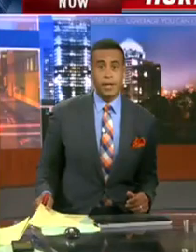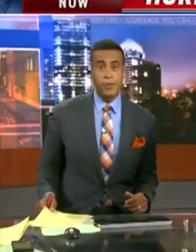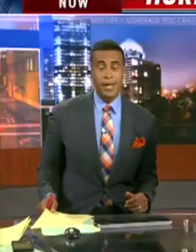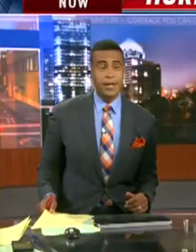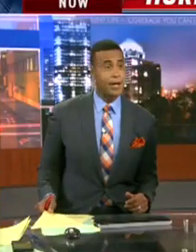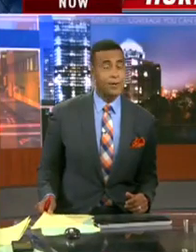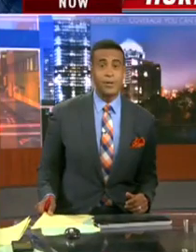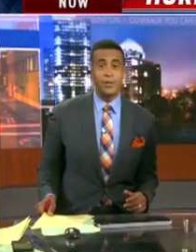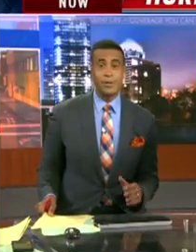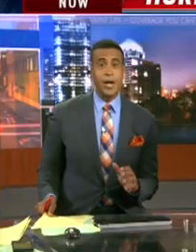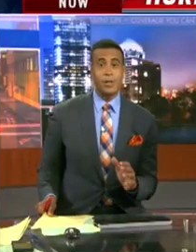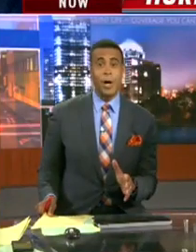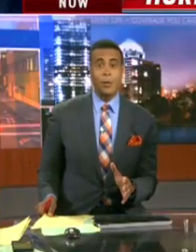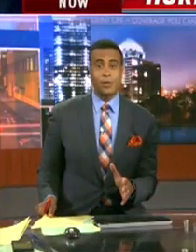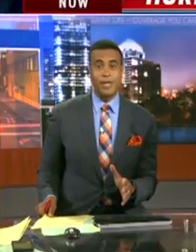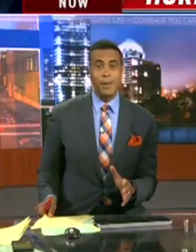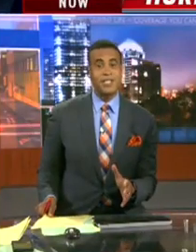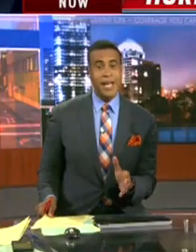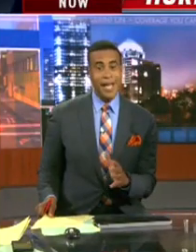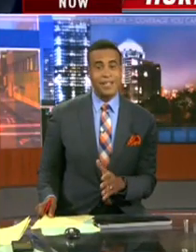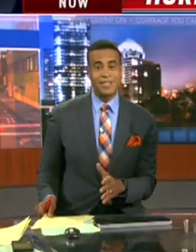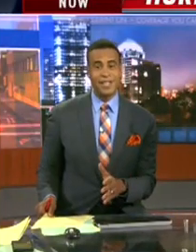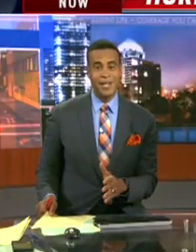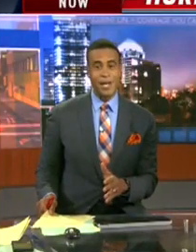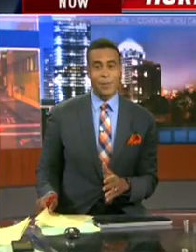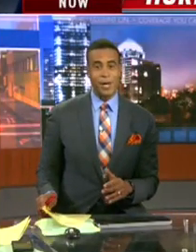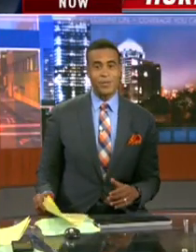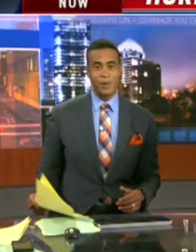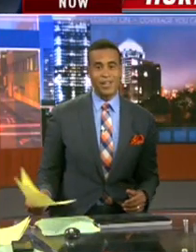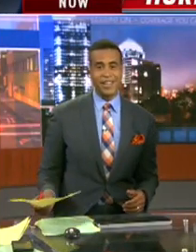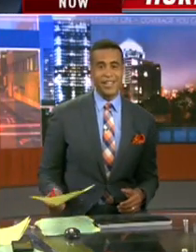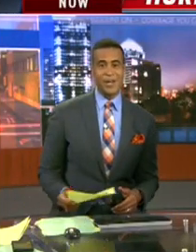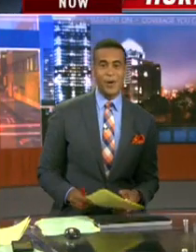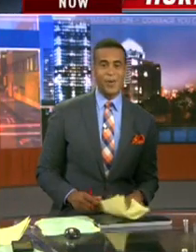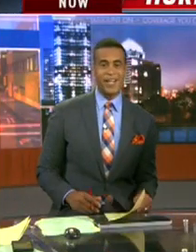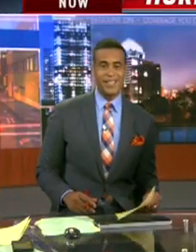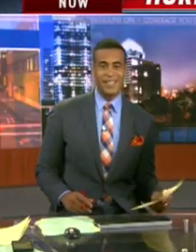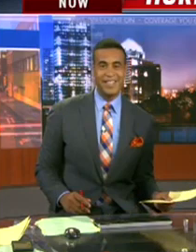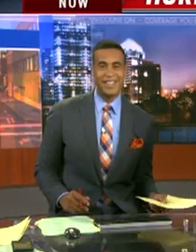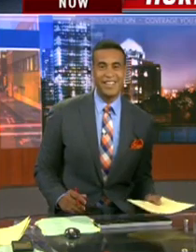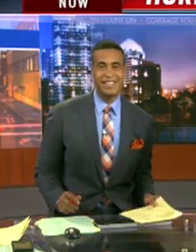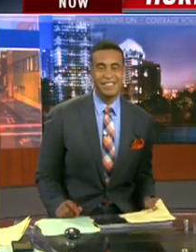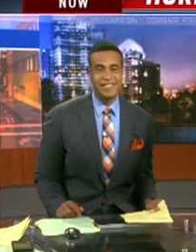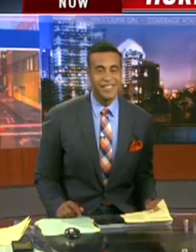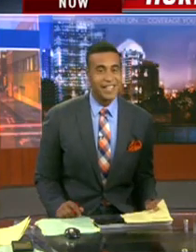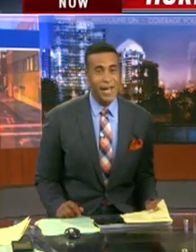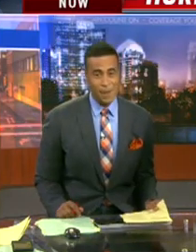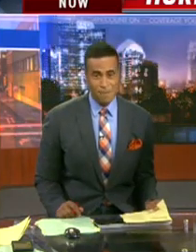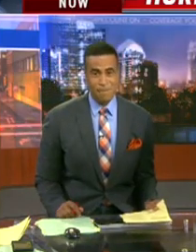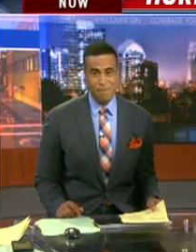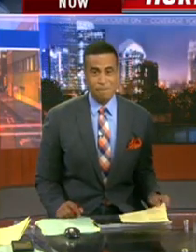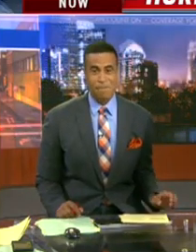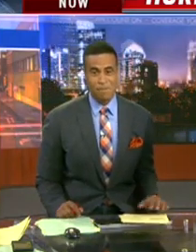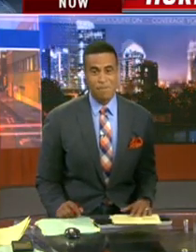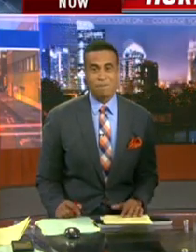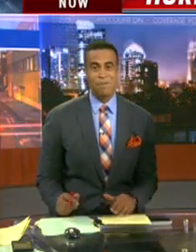Darren right now you're there alone it might change coming up shortly. And should be a nice weekend here for them to get away from the store. I'm welcome.